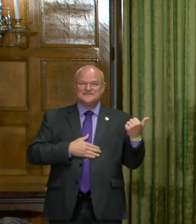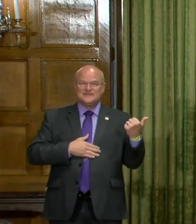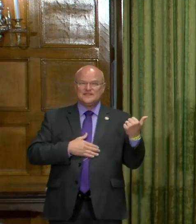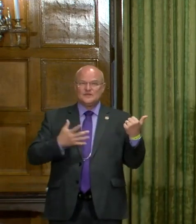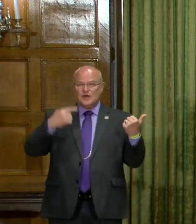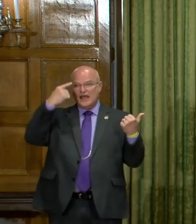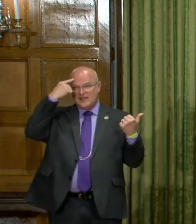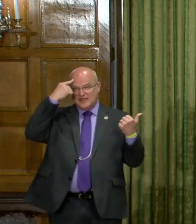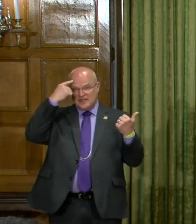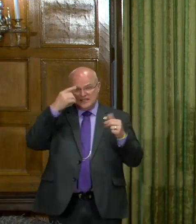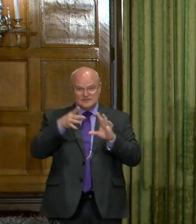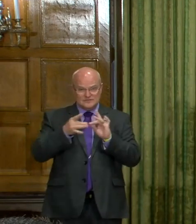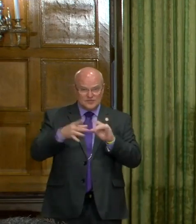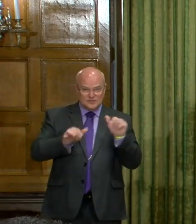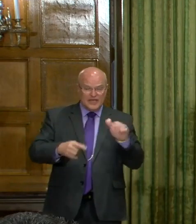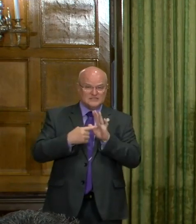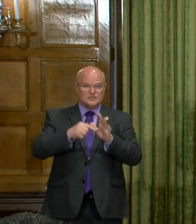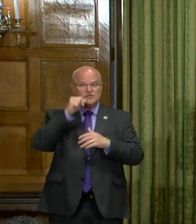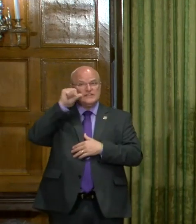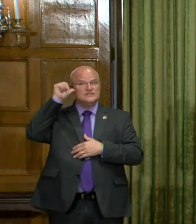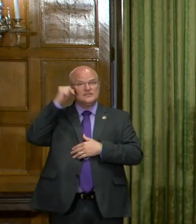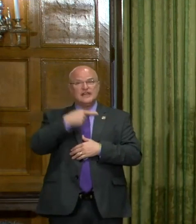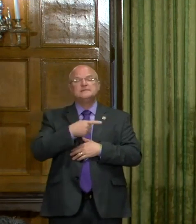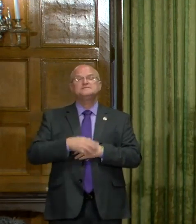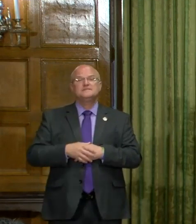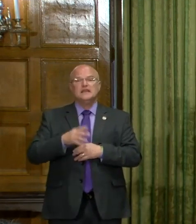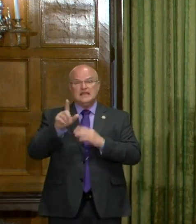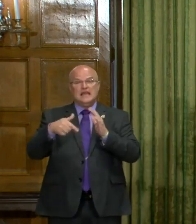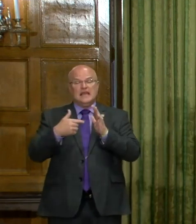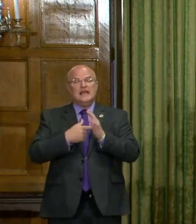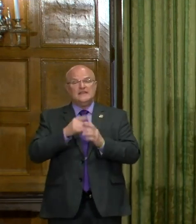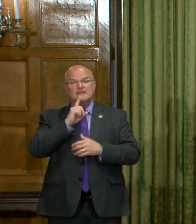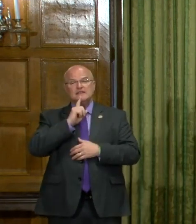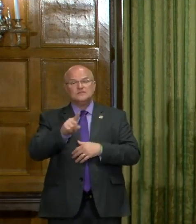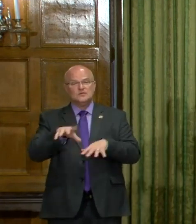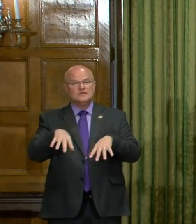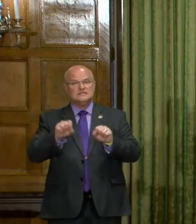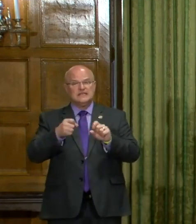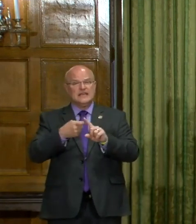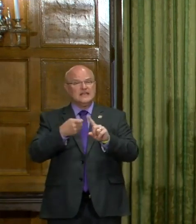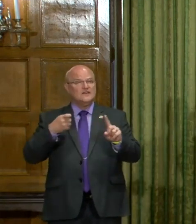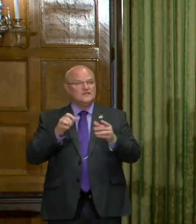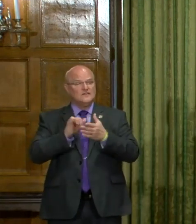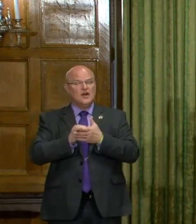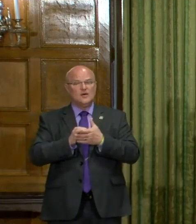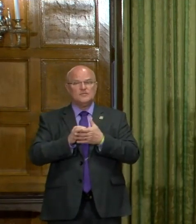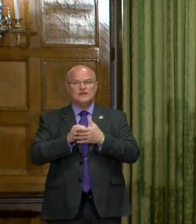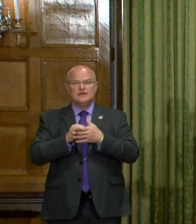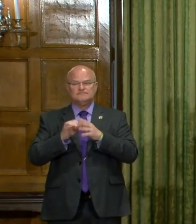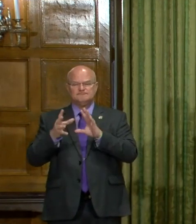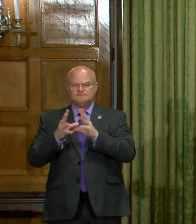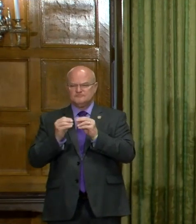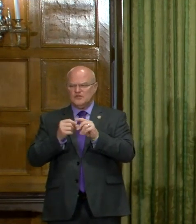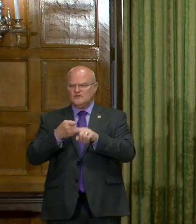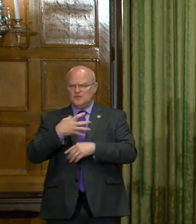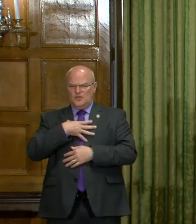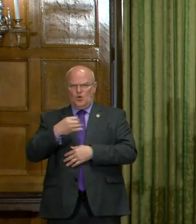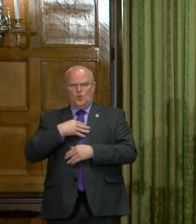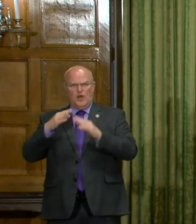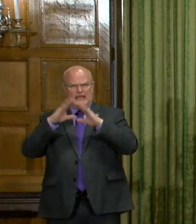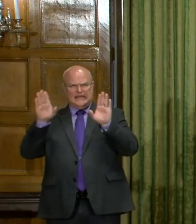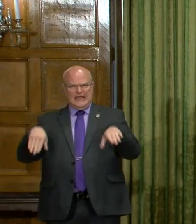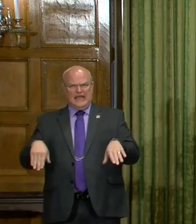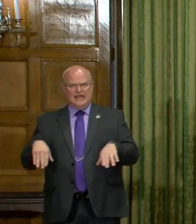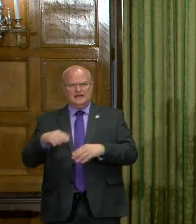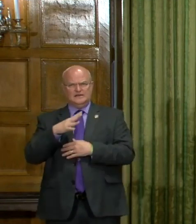That's what I think you're referencing that I showed yesterday. And this was taken from the briefing from the White House